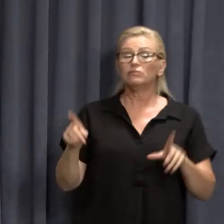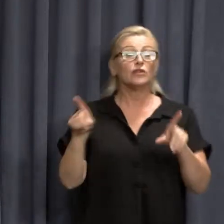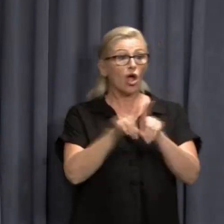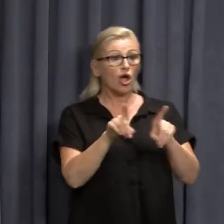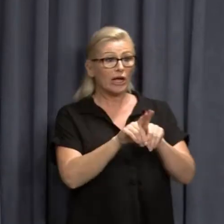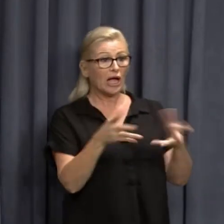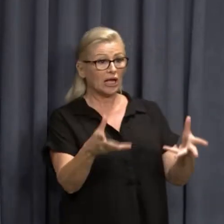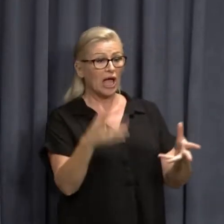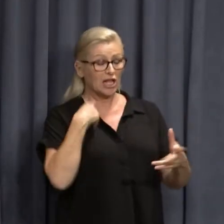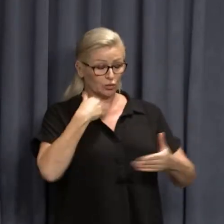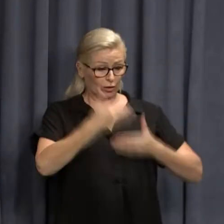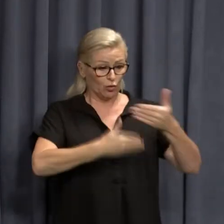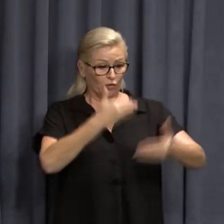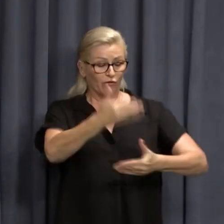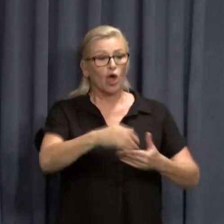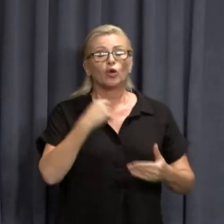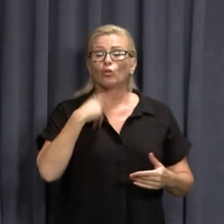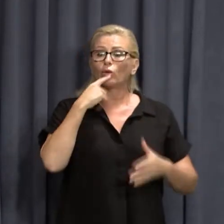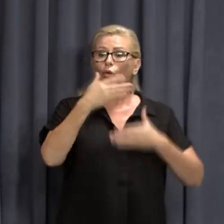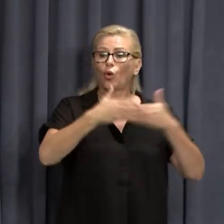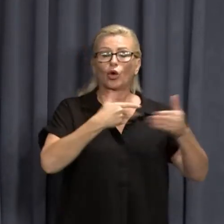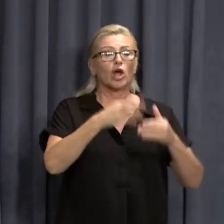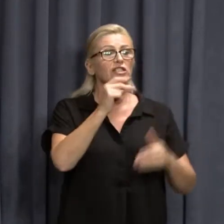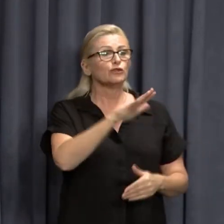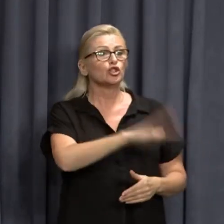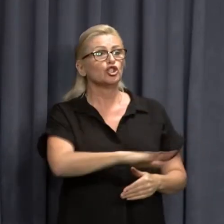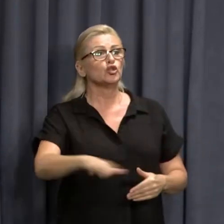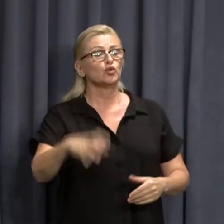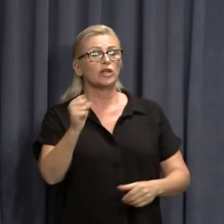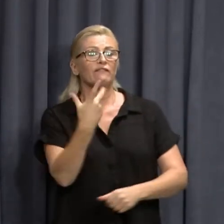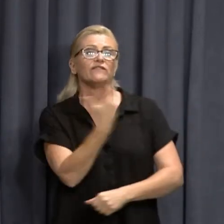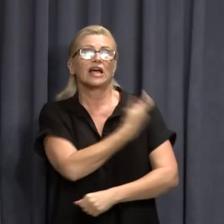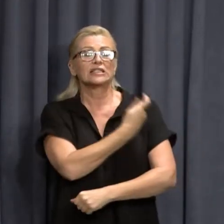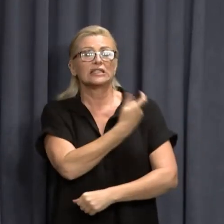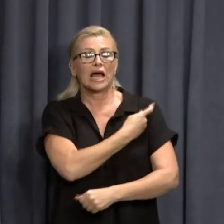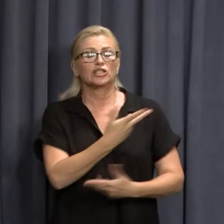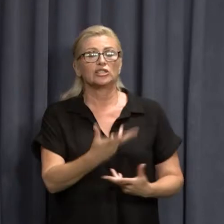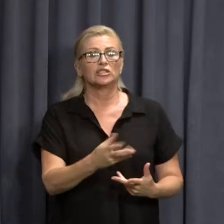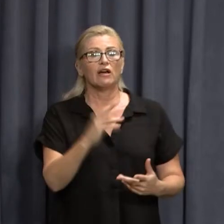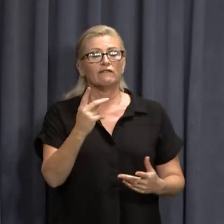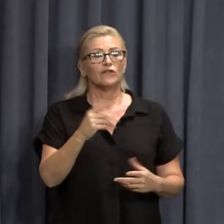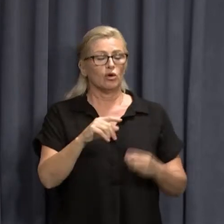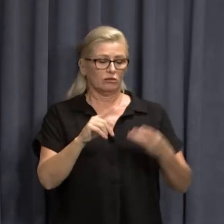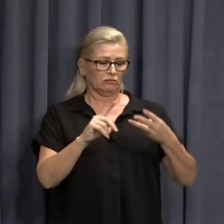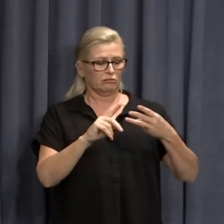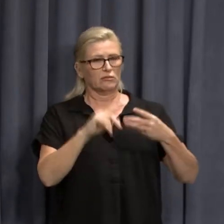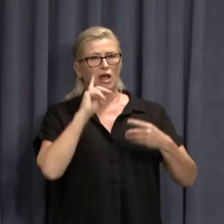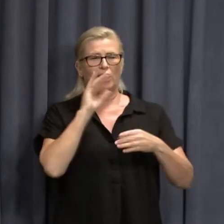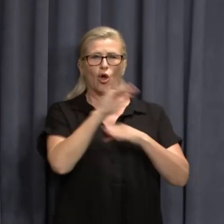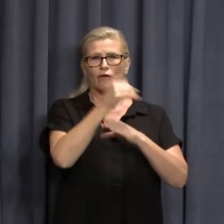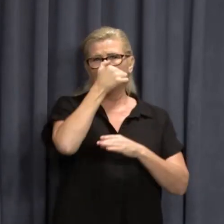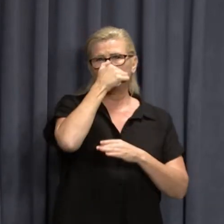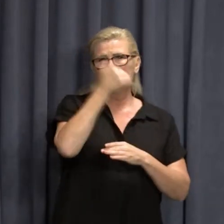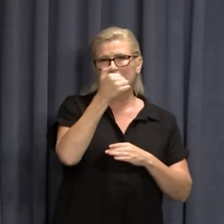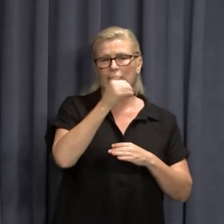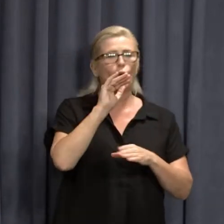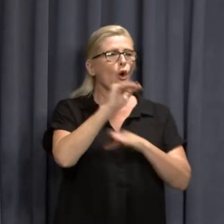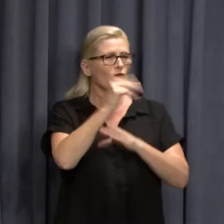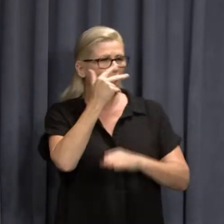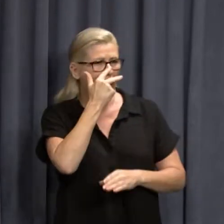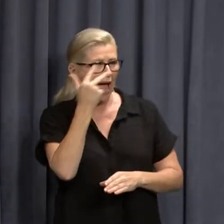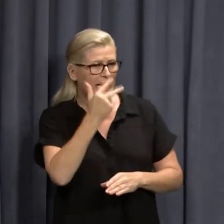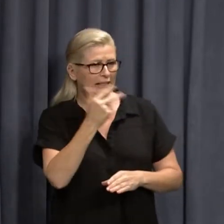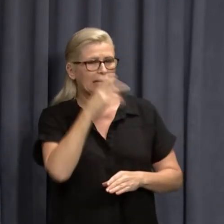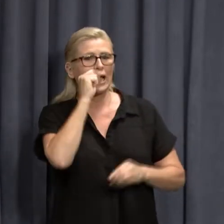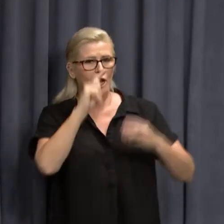to get children vaccinated. So it's the third dose for over 16s or over 18s I think it is but also children